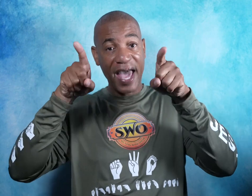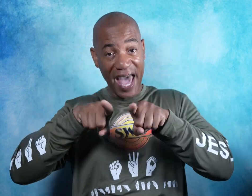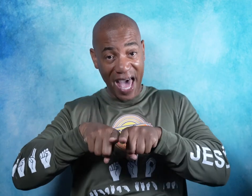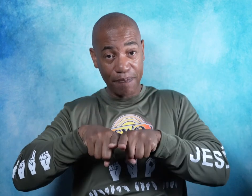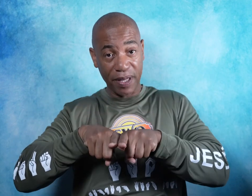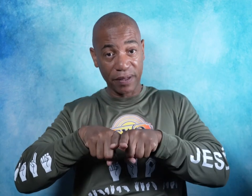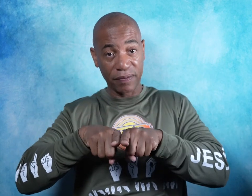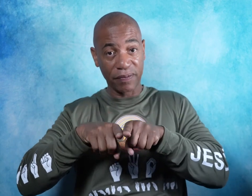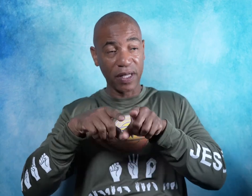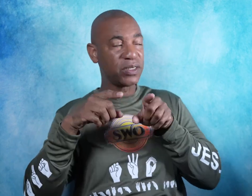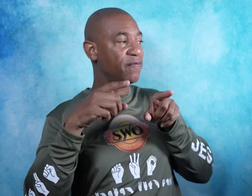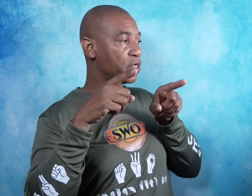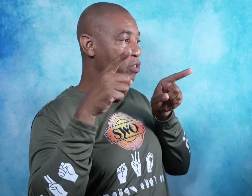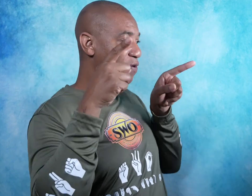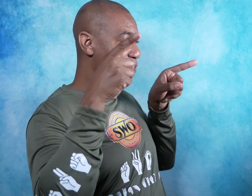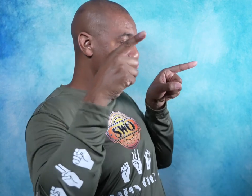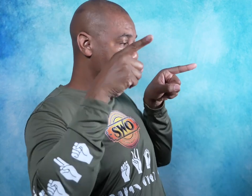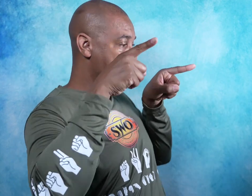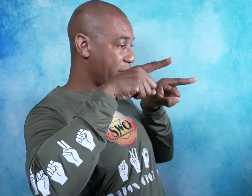Happen. See if I can share that from the side.